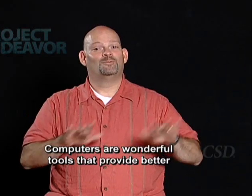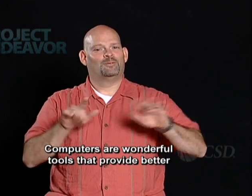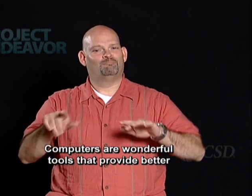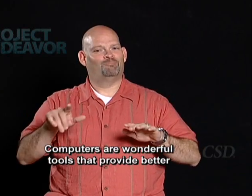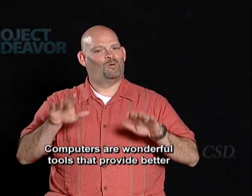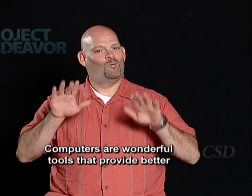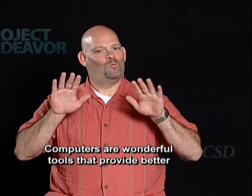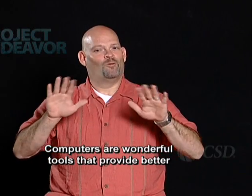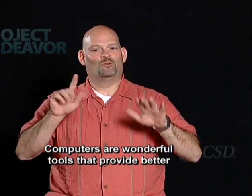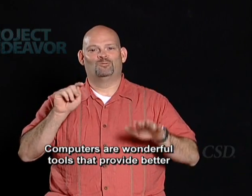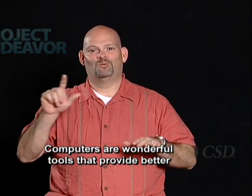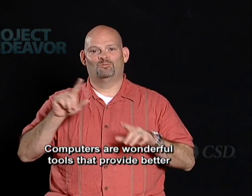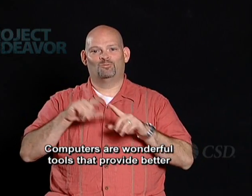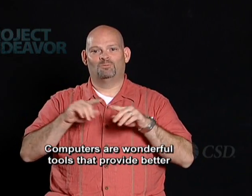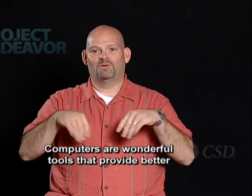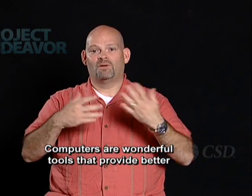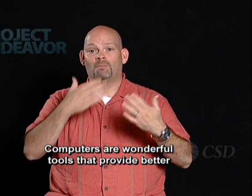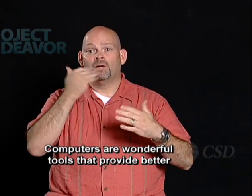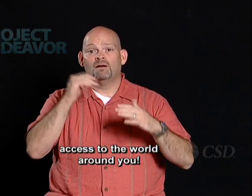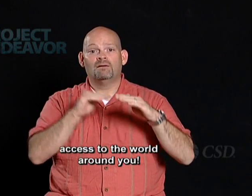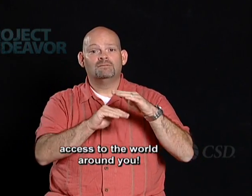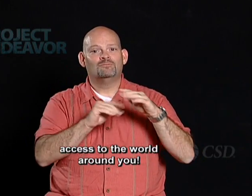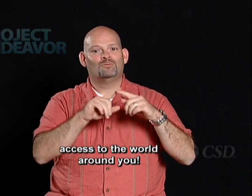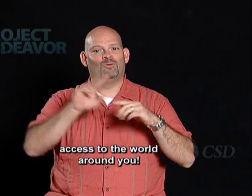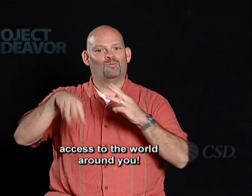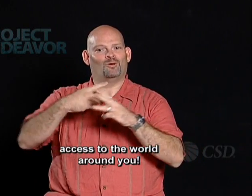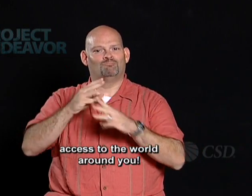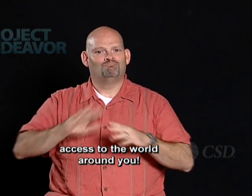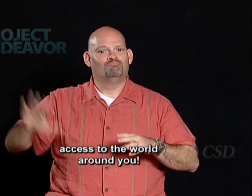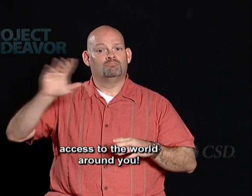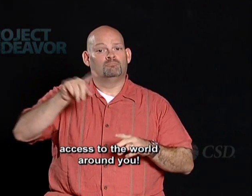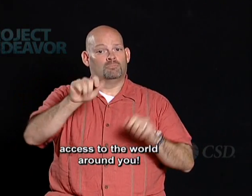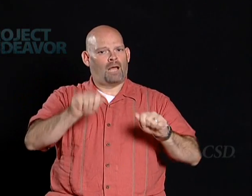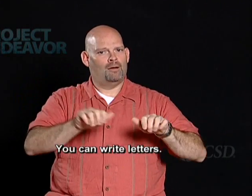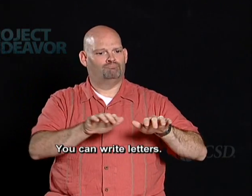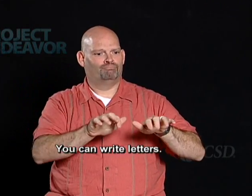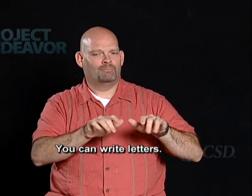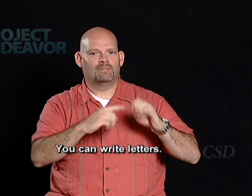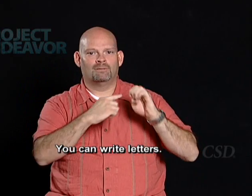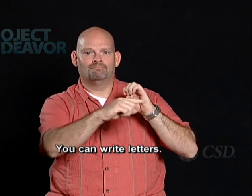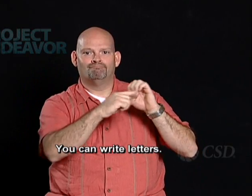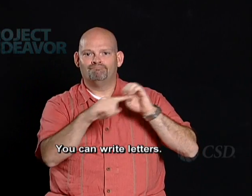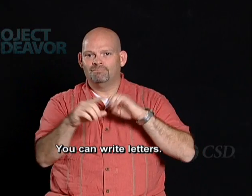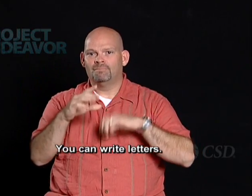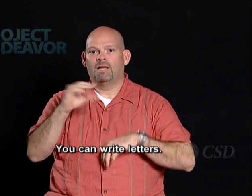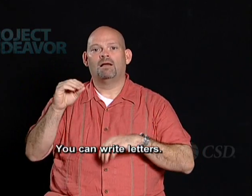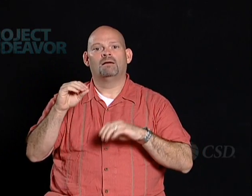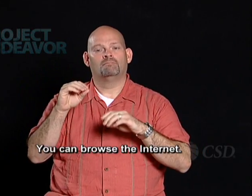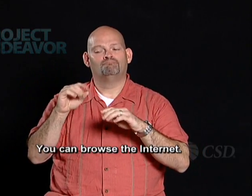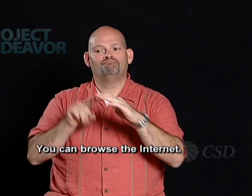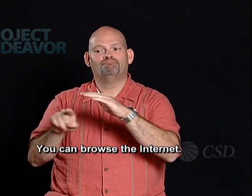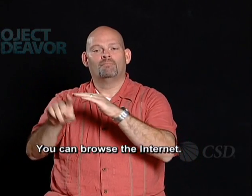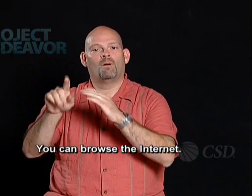Computers are wonderful tools that provide access to the world around you. You can write letters, you can browse the internet,